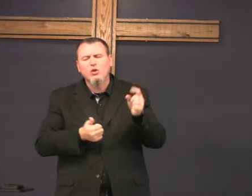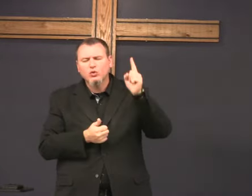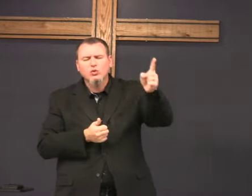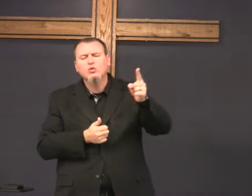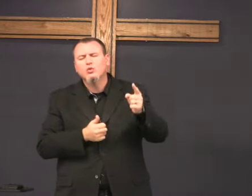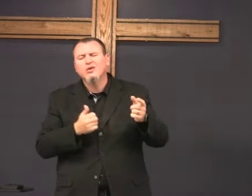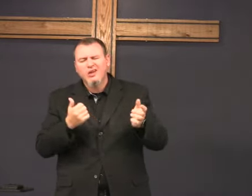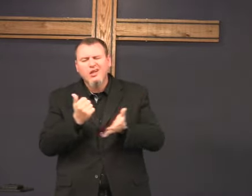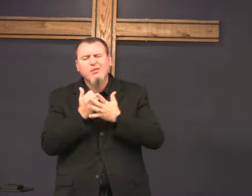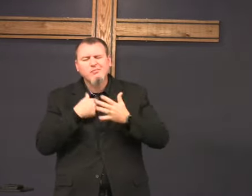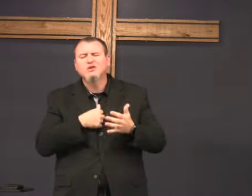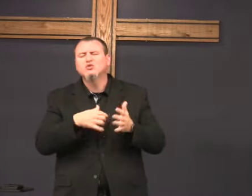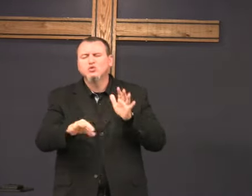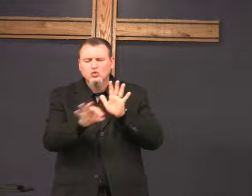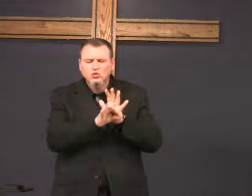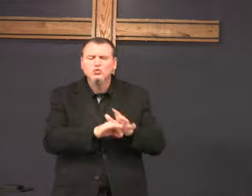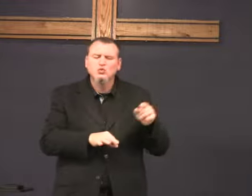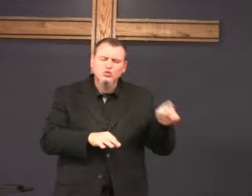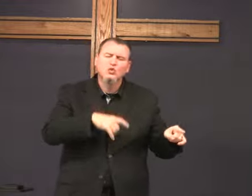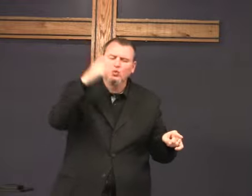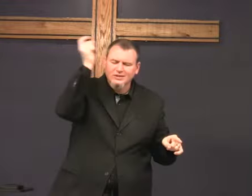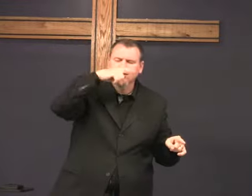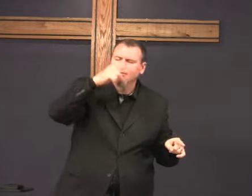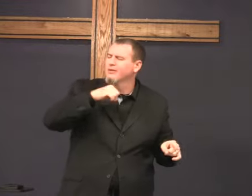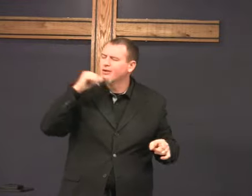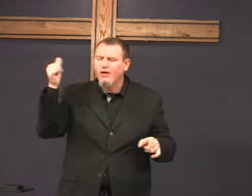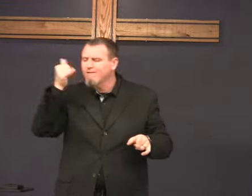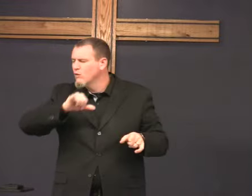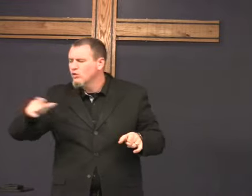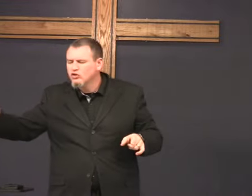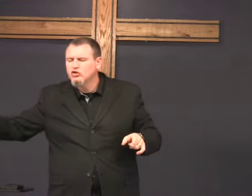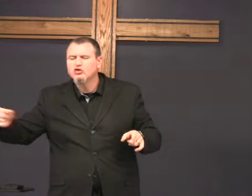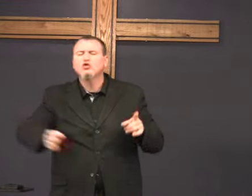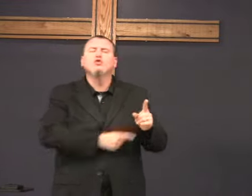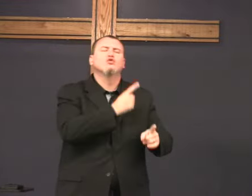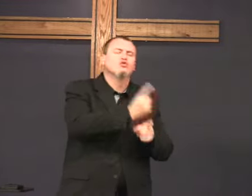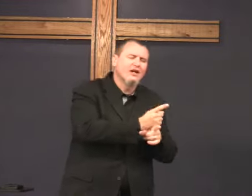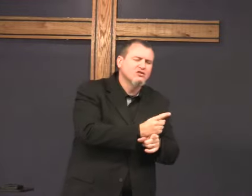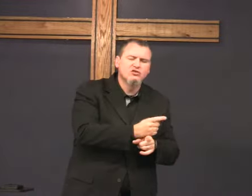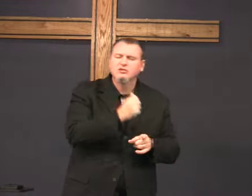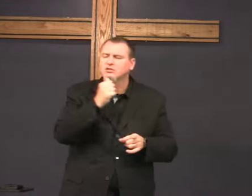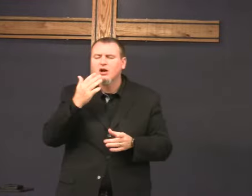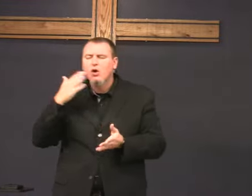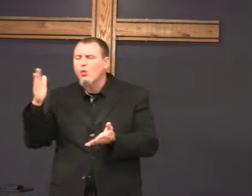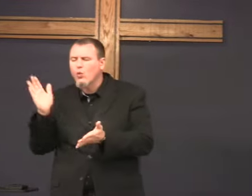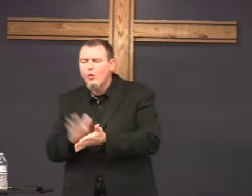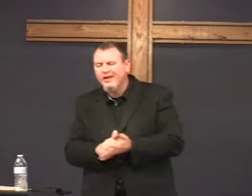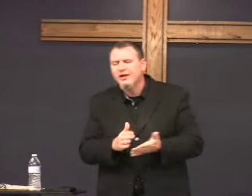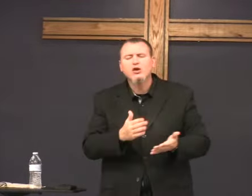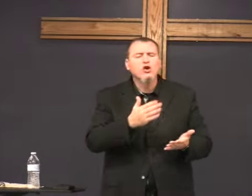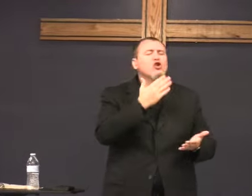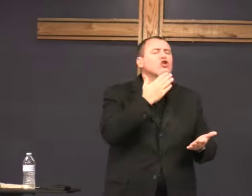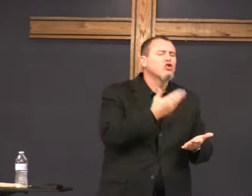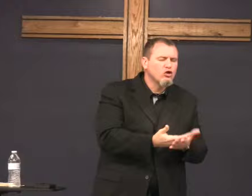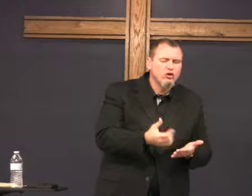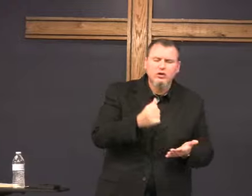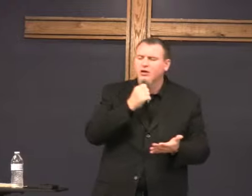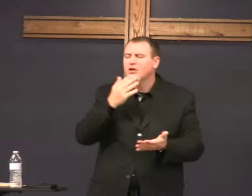wisdom to follow you help us to choose the wise way and not the foolish way the good way